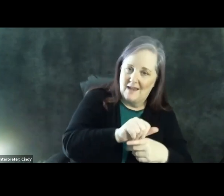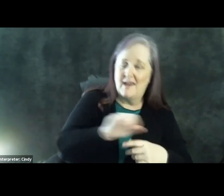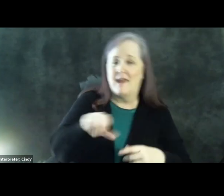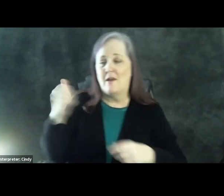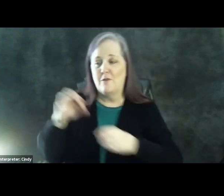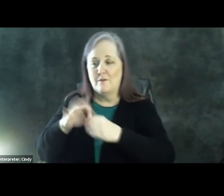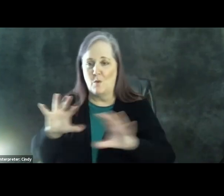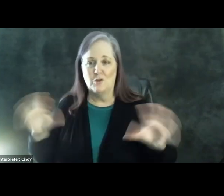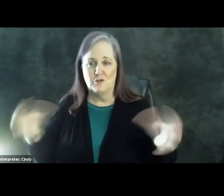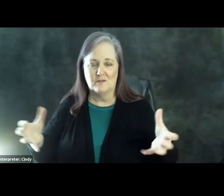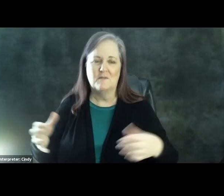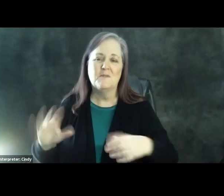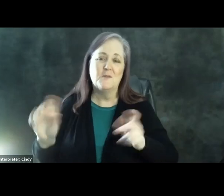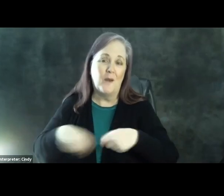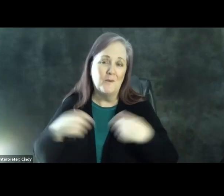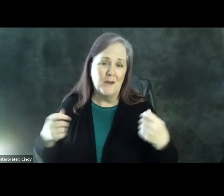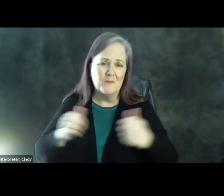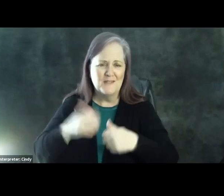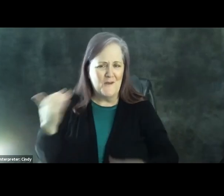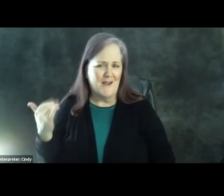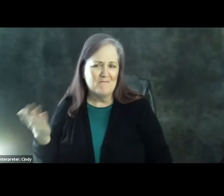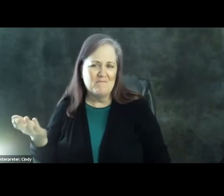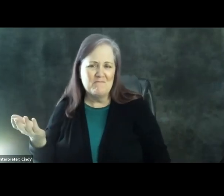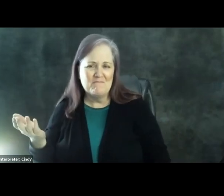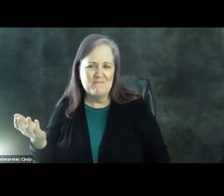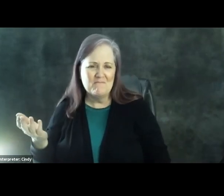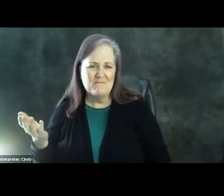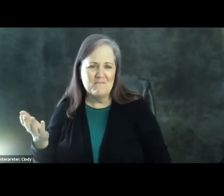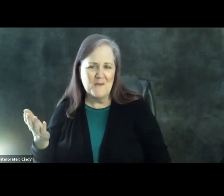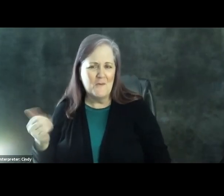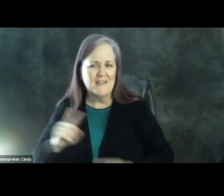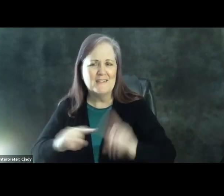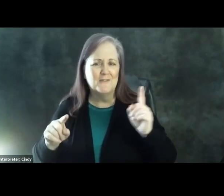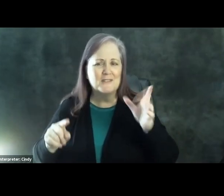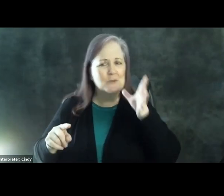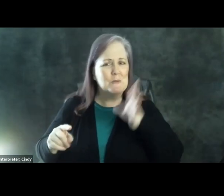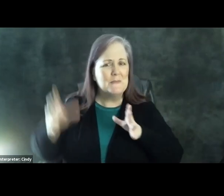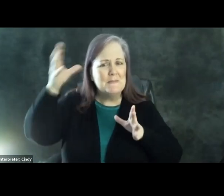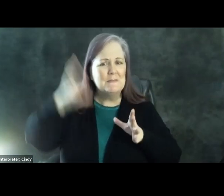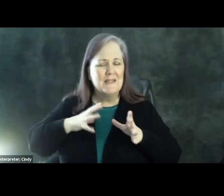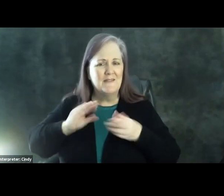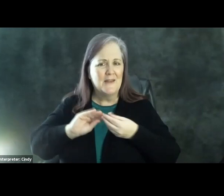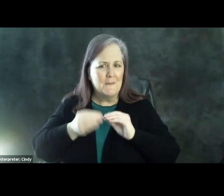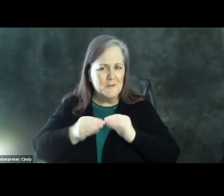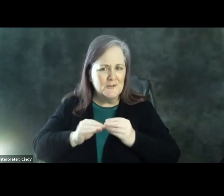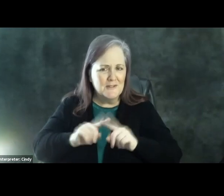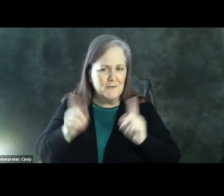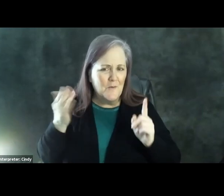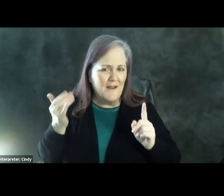And I'll wrap up with saying, like, why? Why are we seeing this gender gap? What might be some of the things driving the differences?